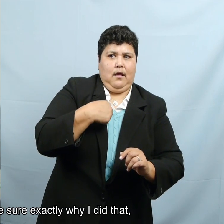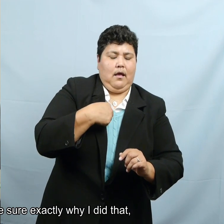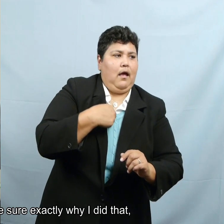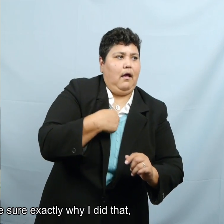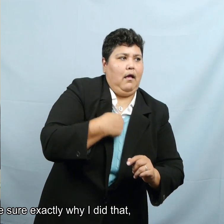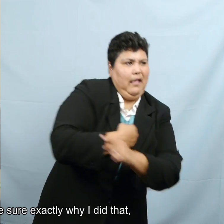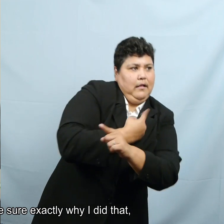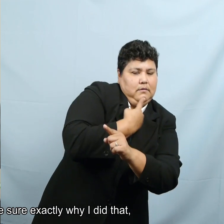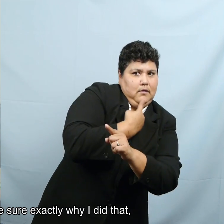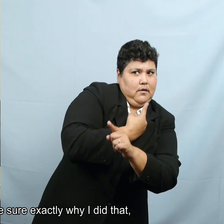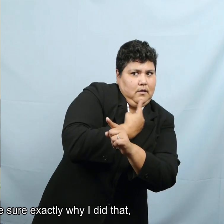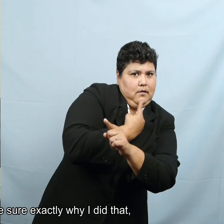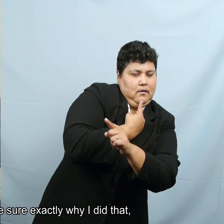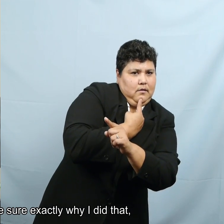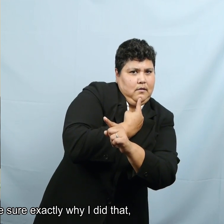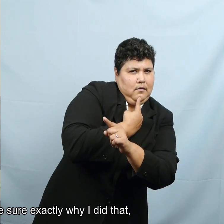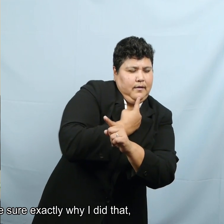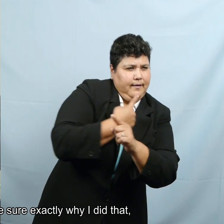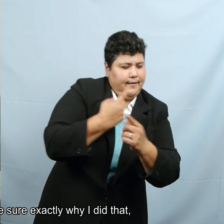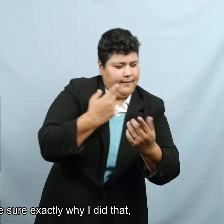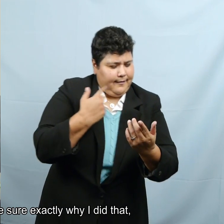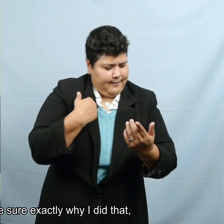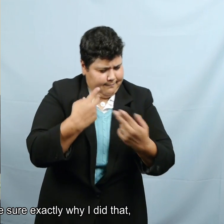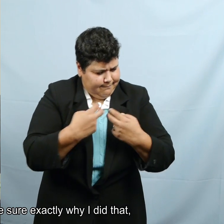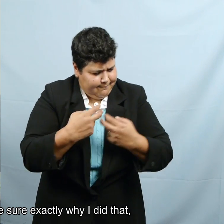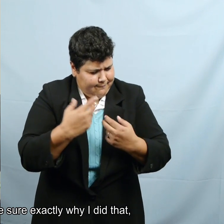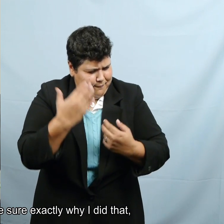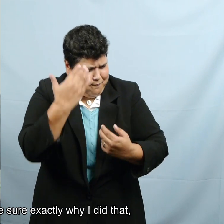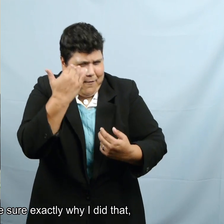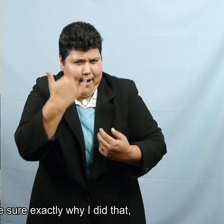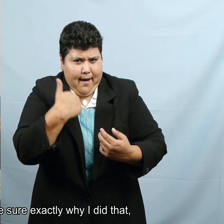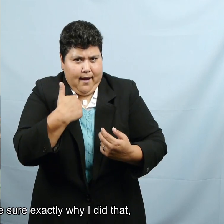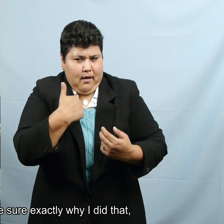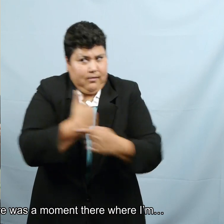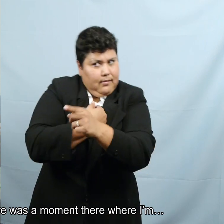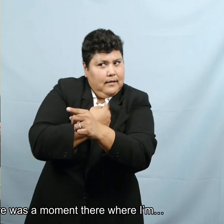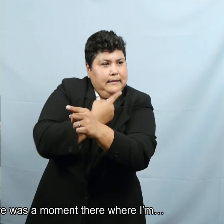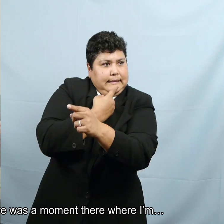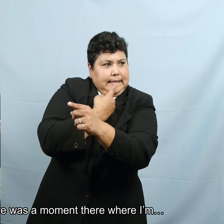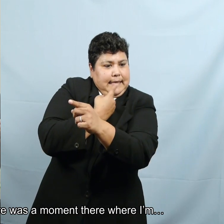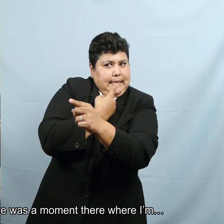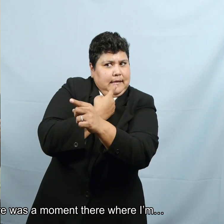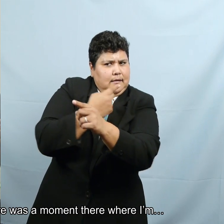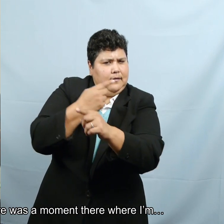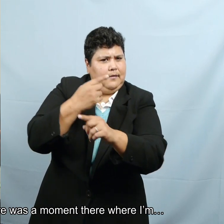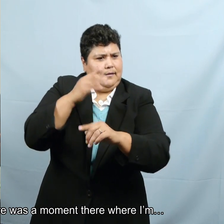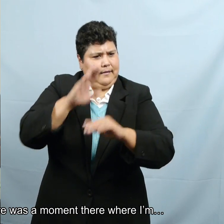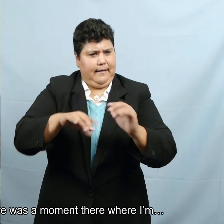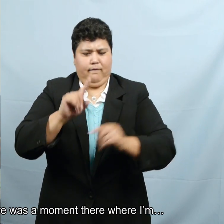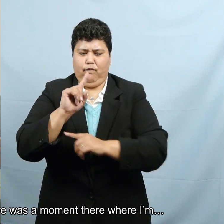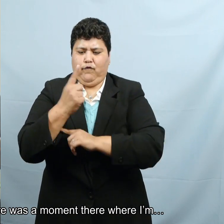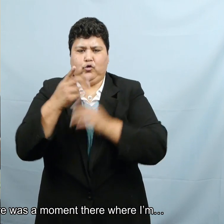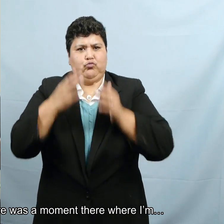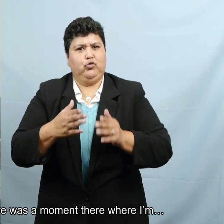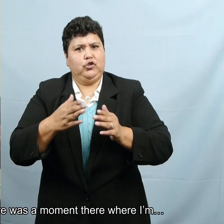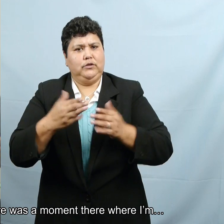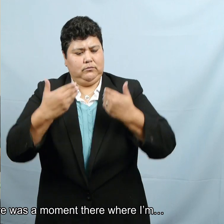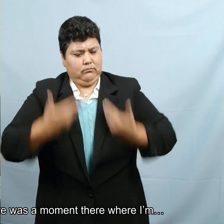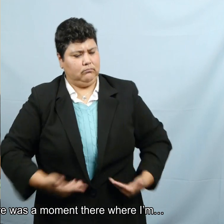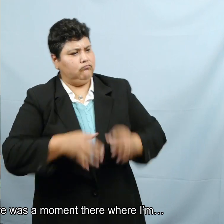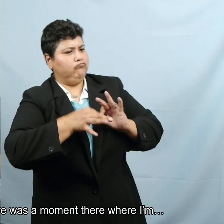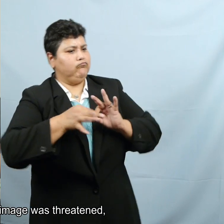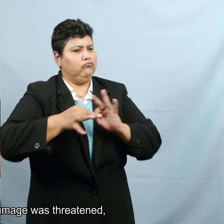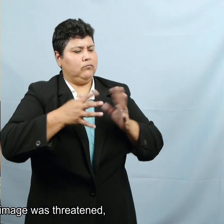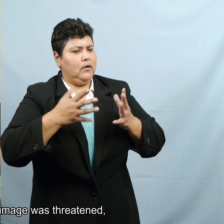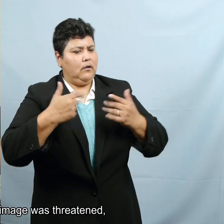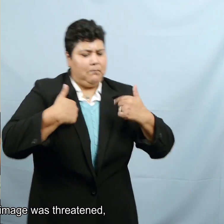I'm not quite sure exactly why I did that, but I think that there was a moment